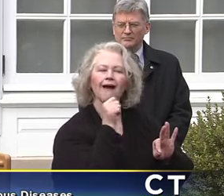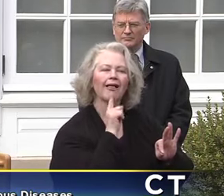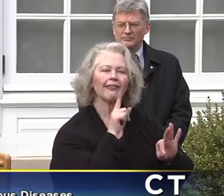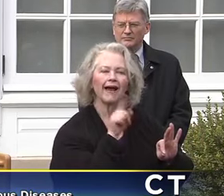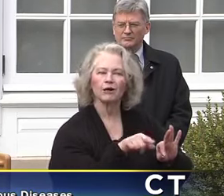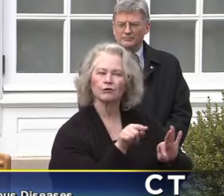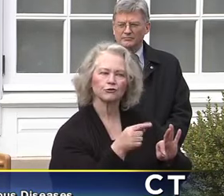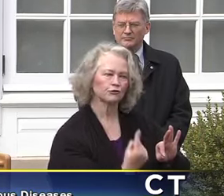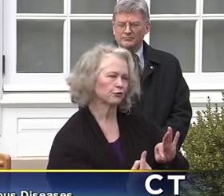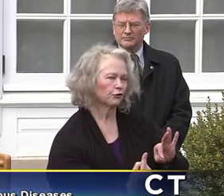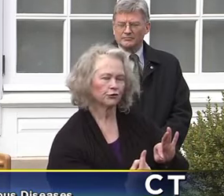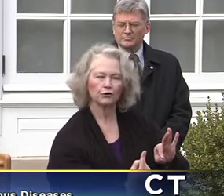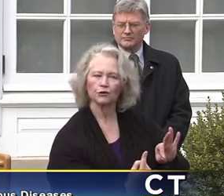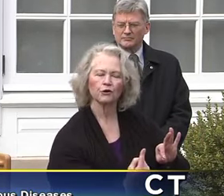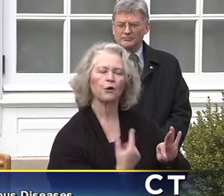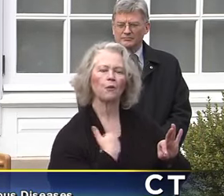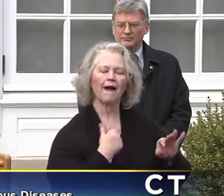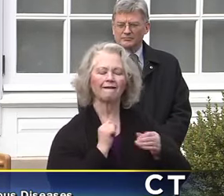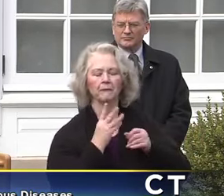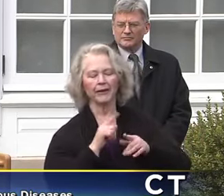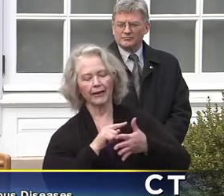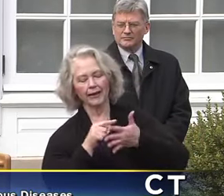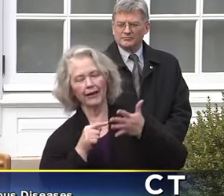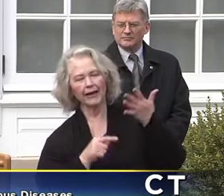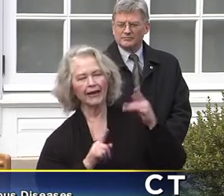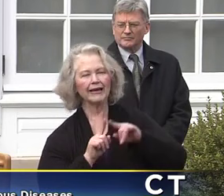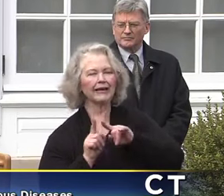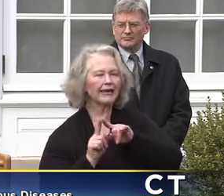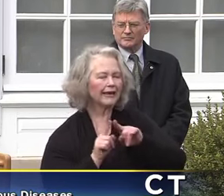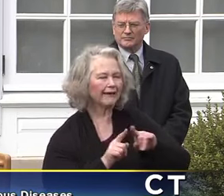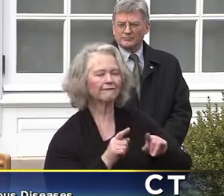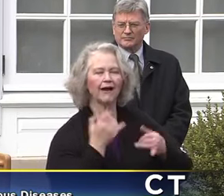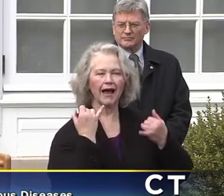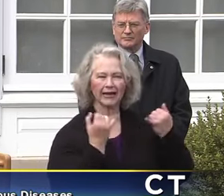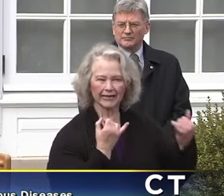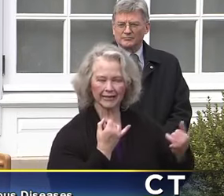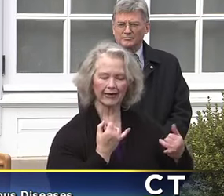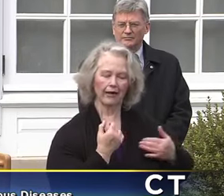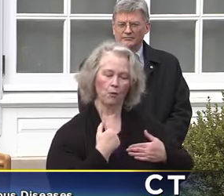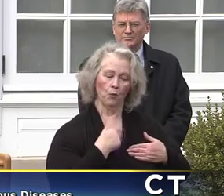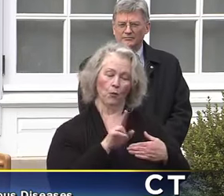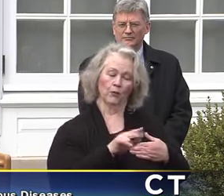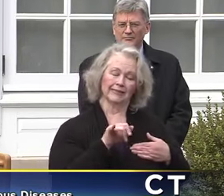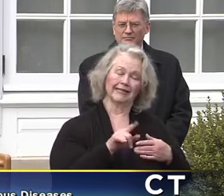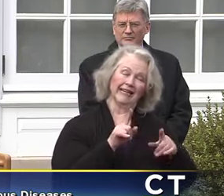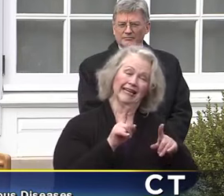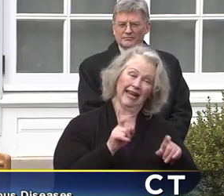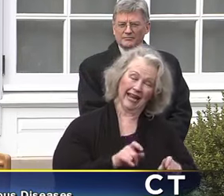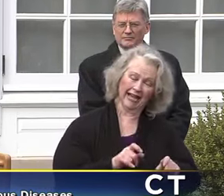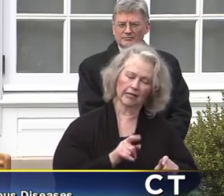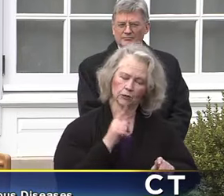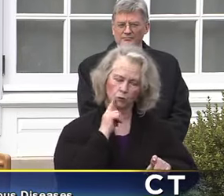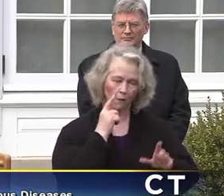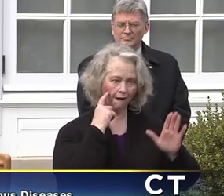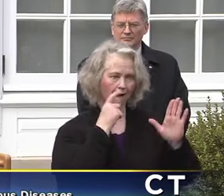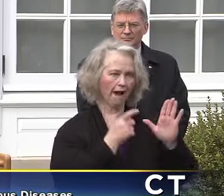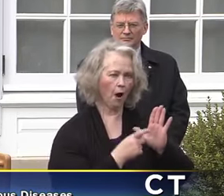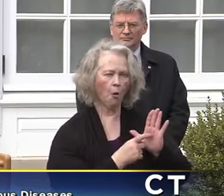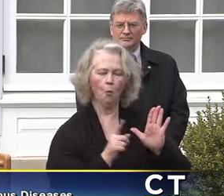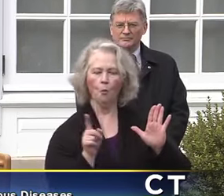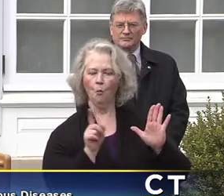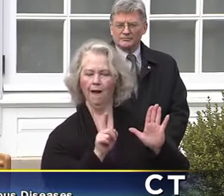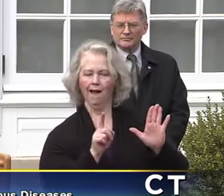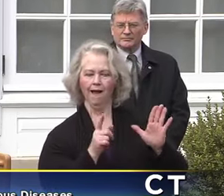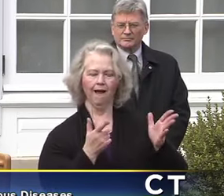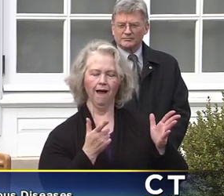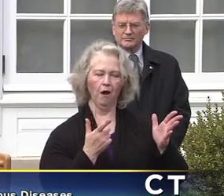And we need to use all the tools that we have to use testing to identify where we need to take